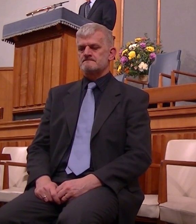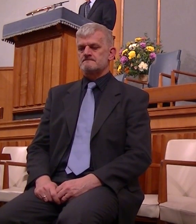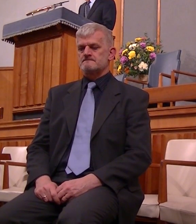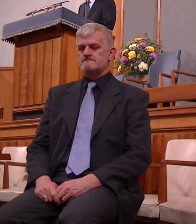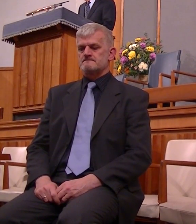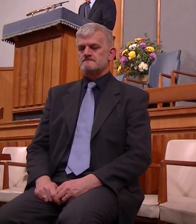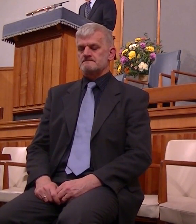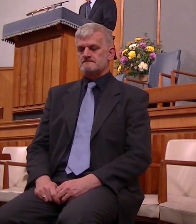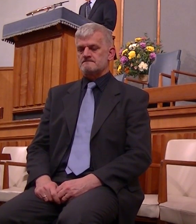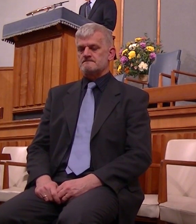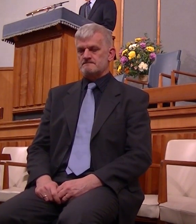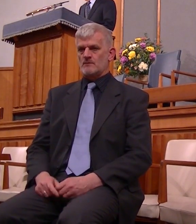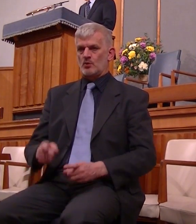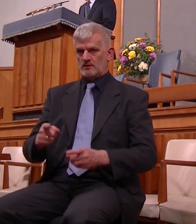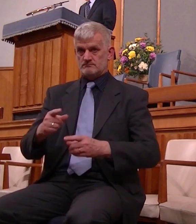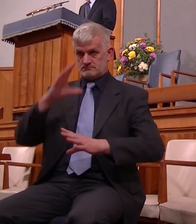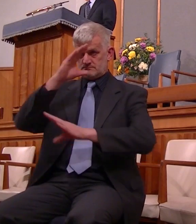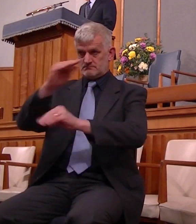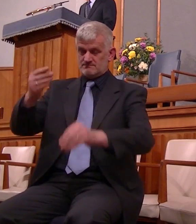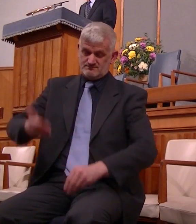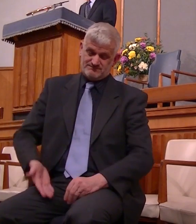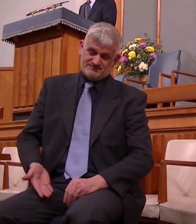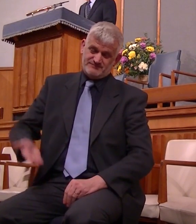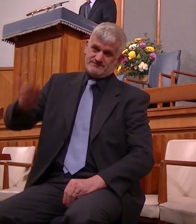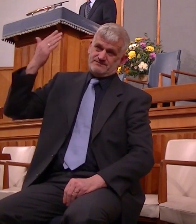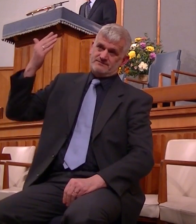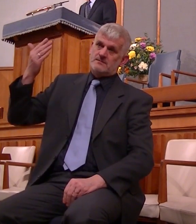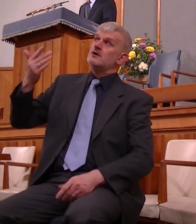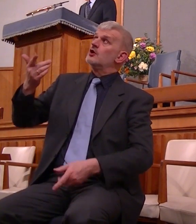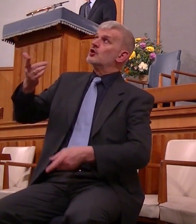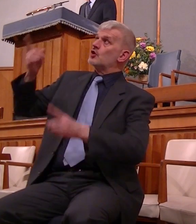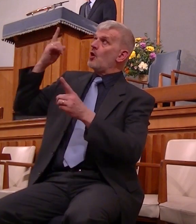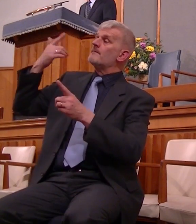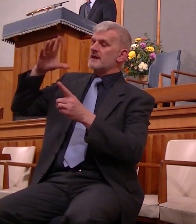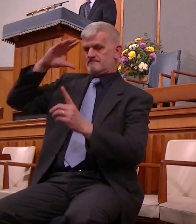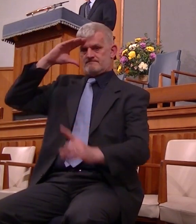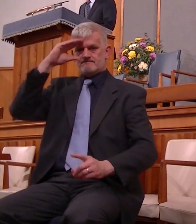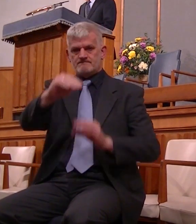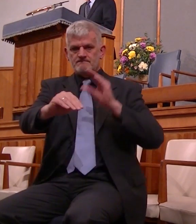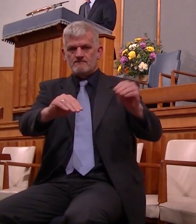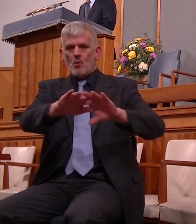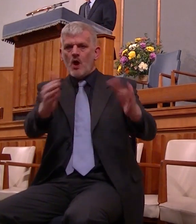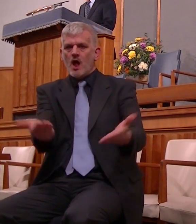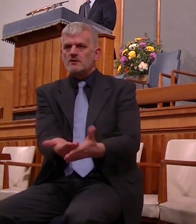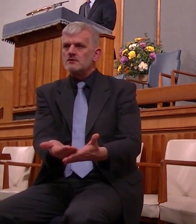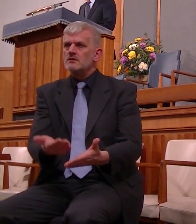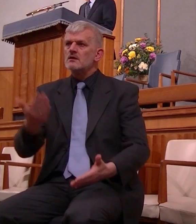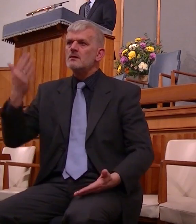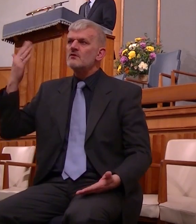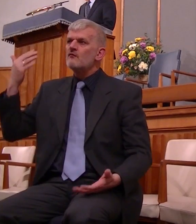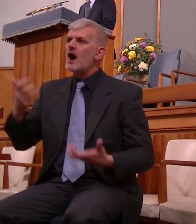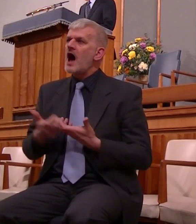God, who at sundry times and in diverse manners spake in time